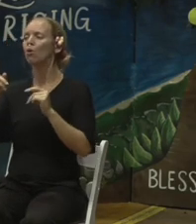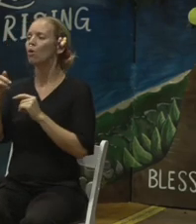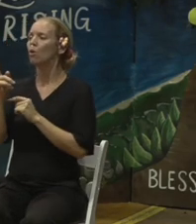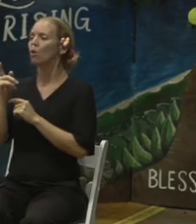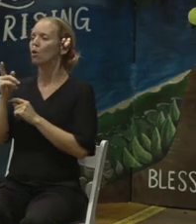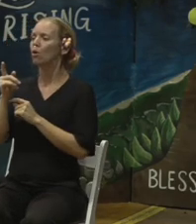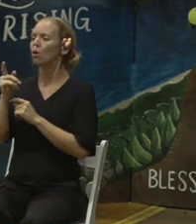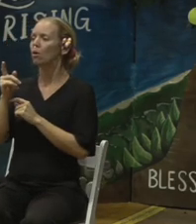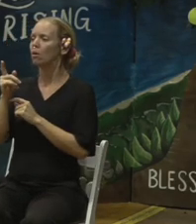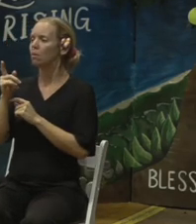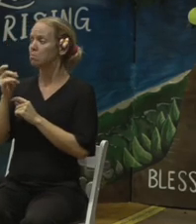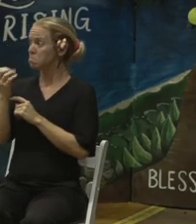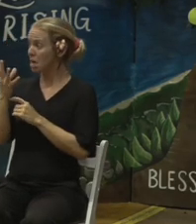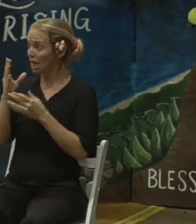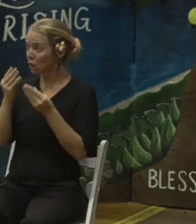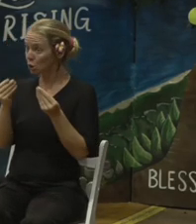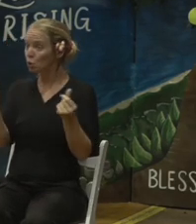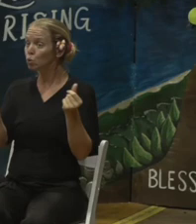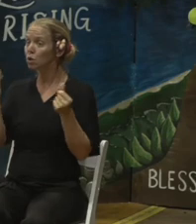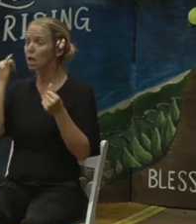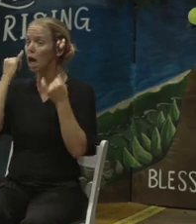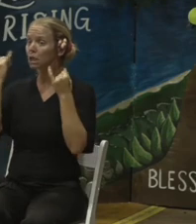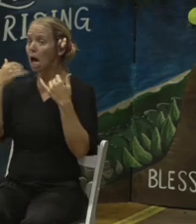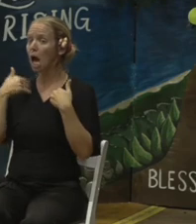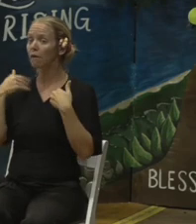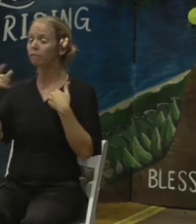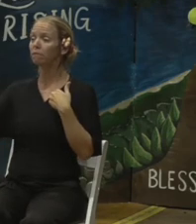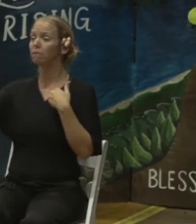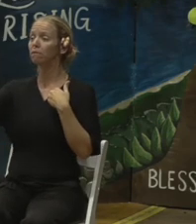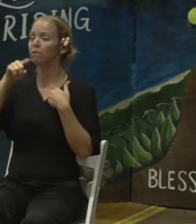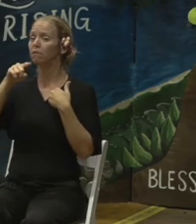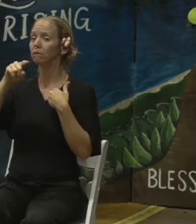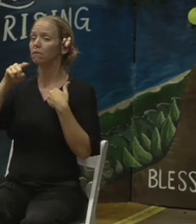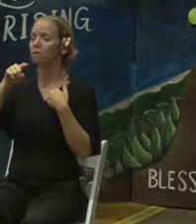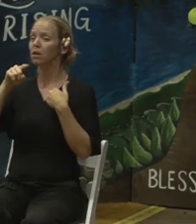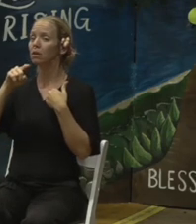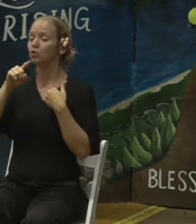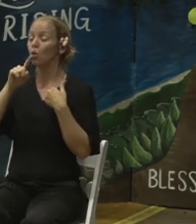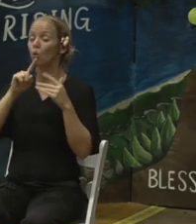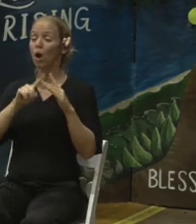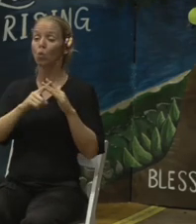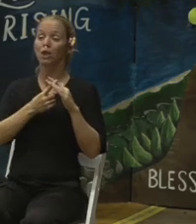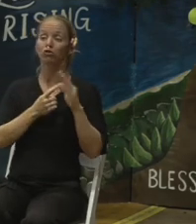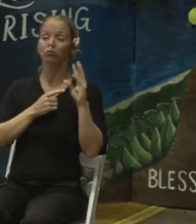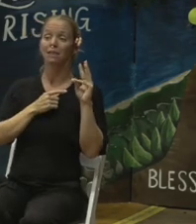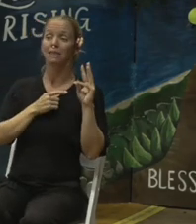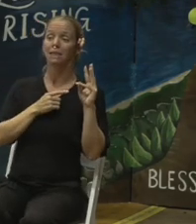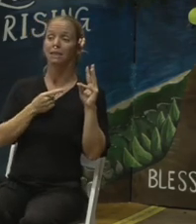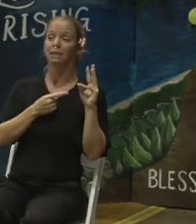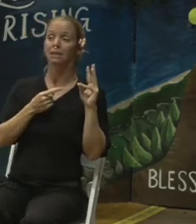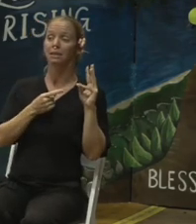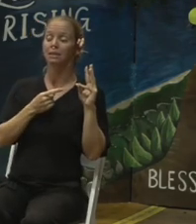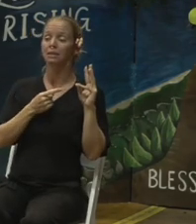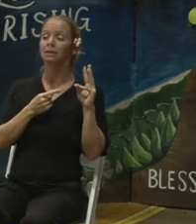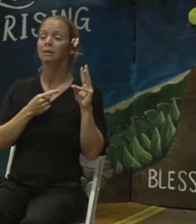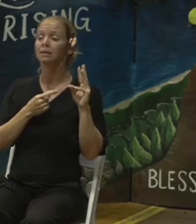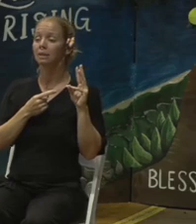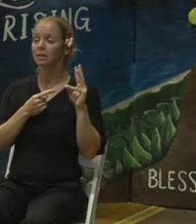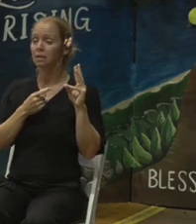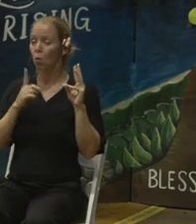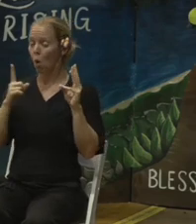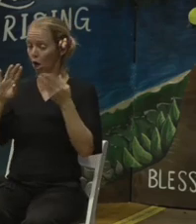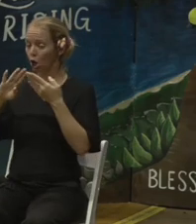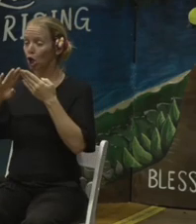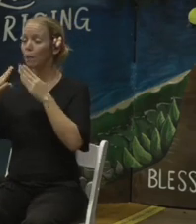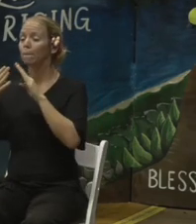given to us. So from the original six sites, a community member from Oluwalu reached out and suggested